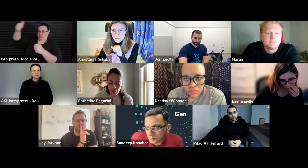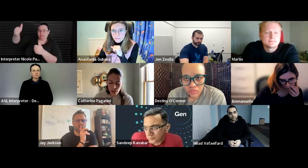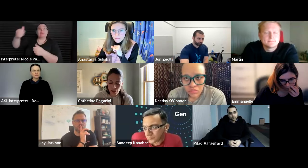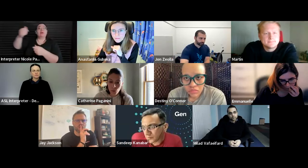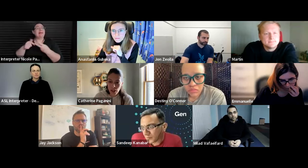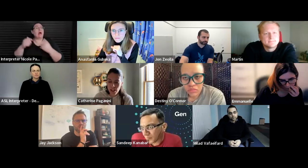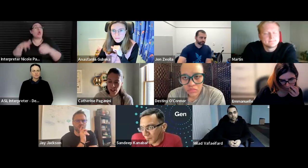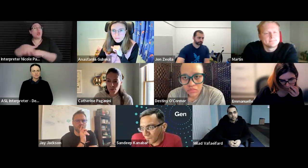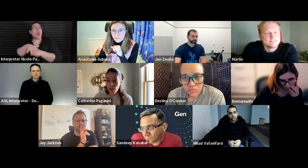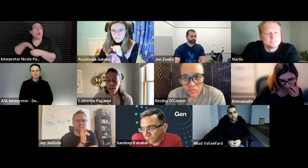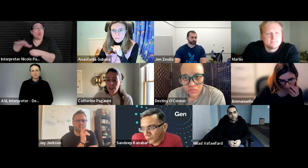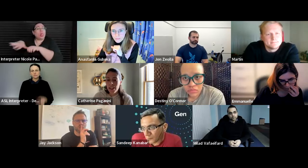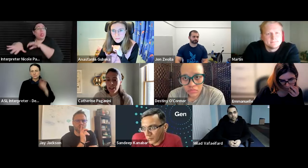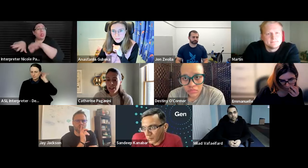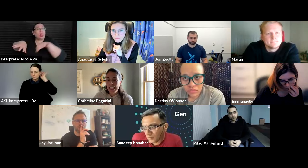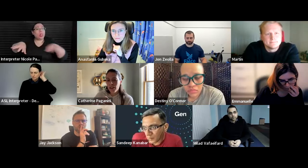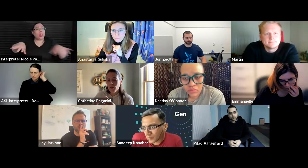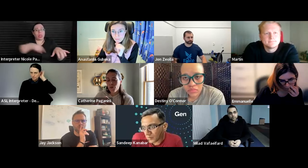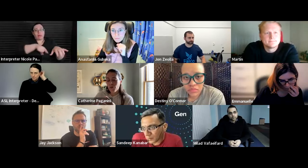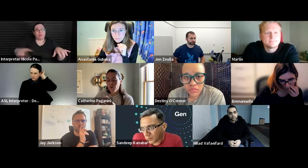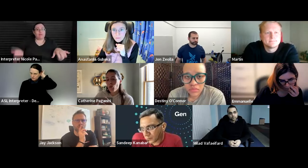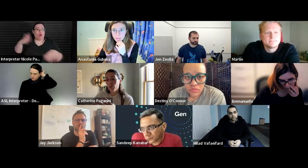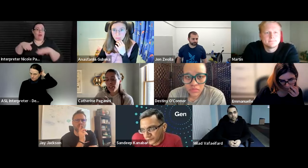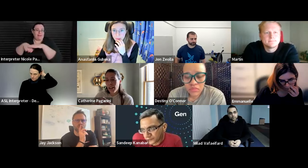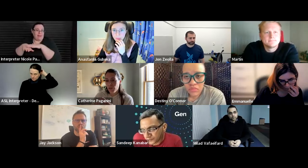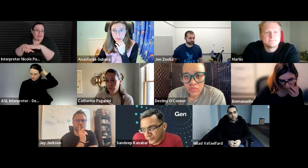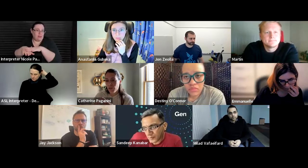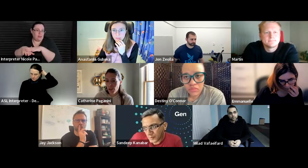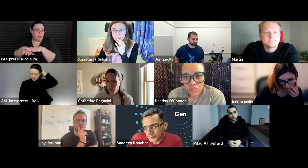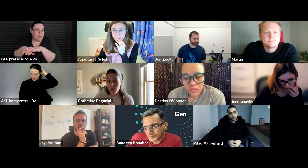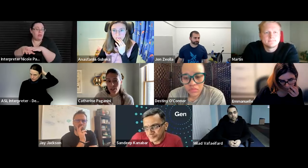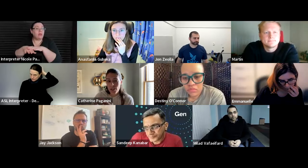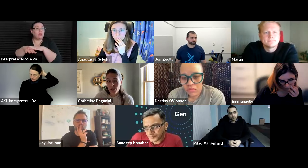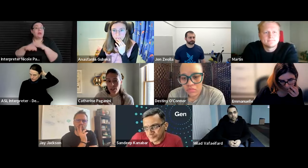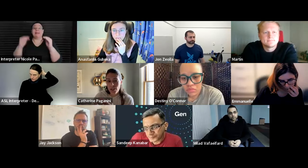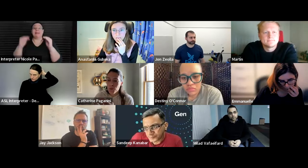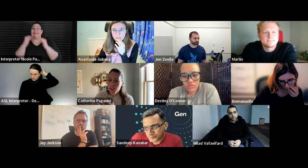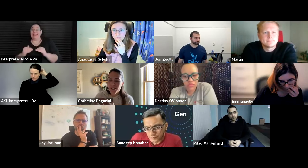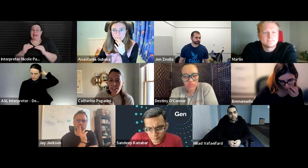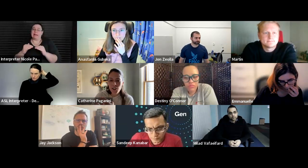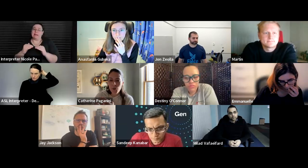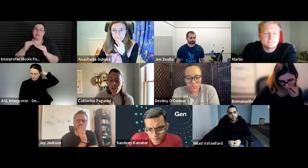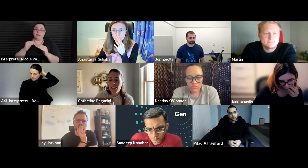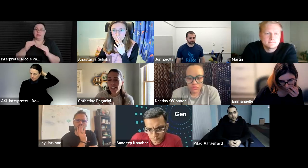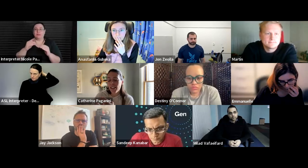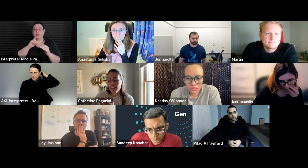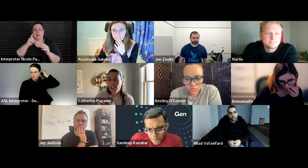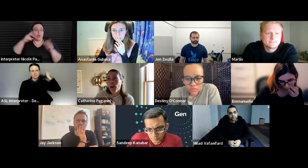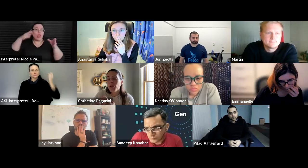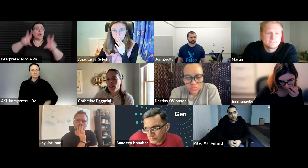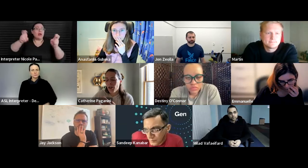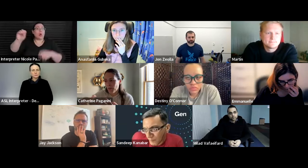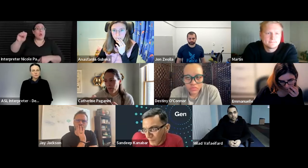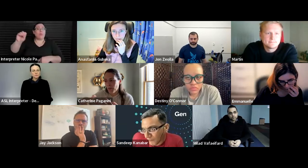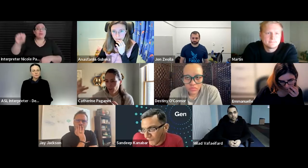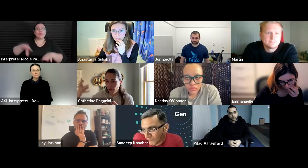uh more accessible the next one which we really have to focus on because this is like an open source uh community is